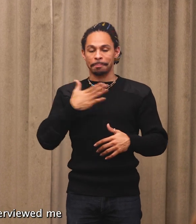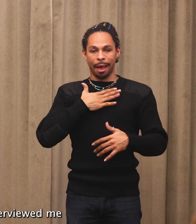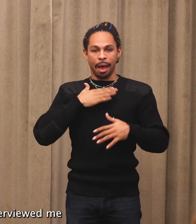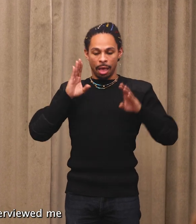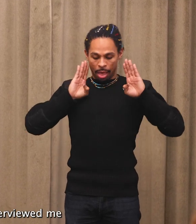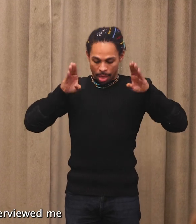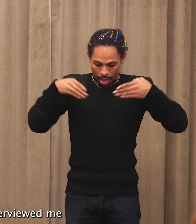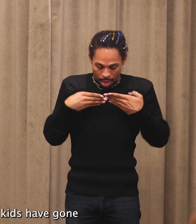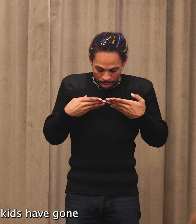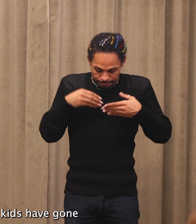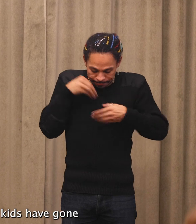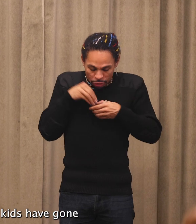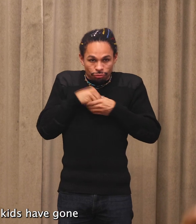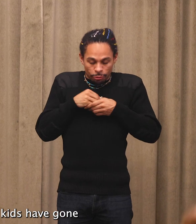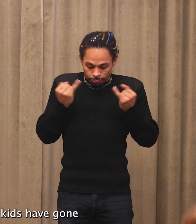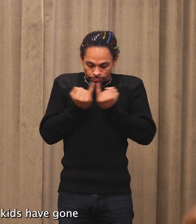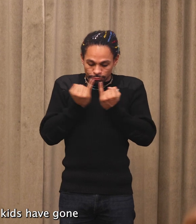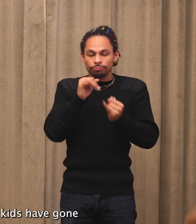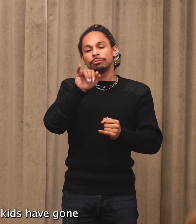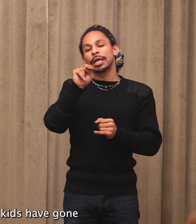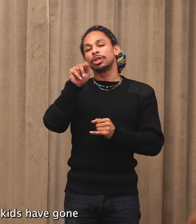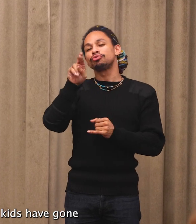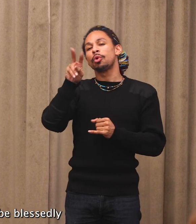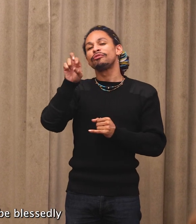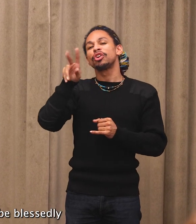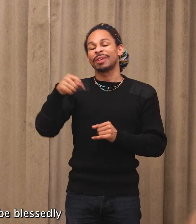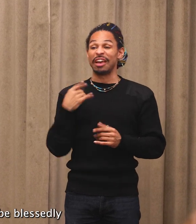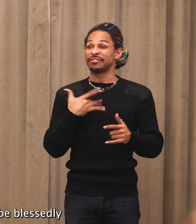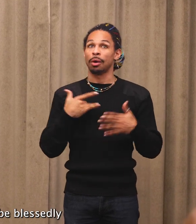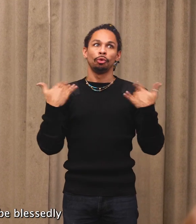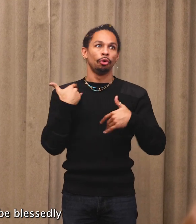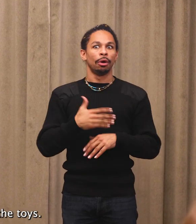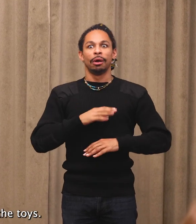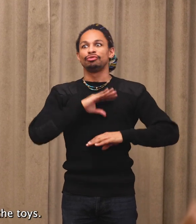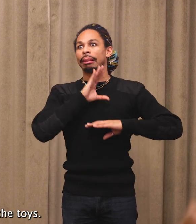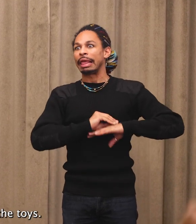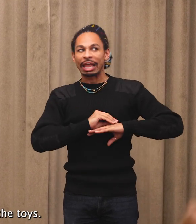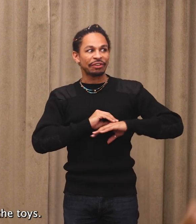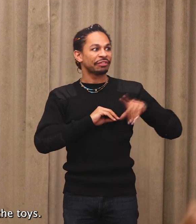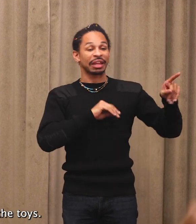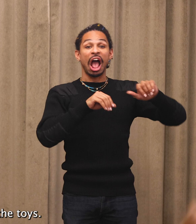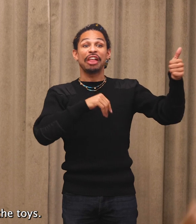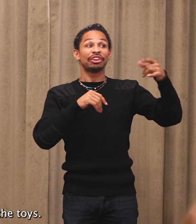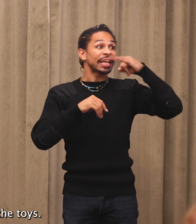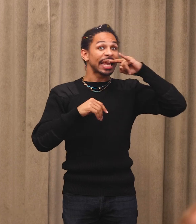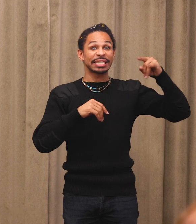we introvert me so relieved the other kids have gone so that I could be blessedly alone with the toys.